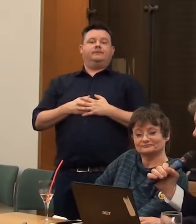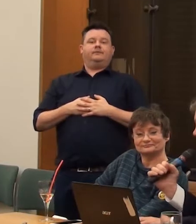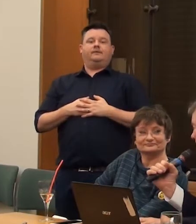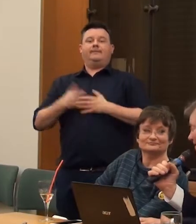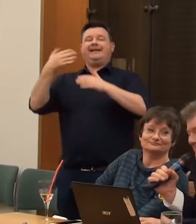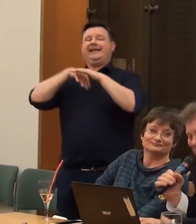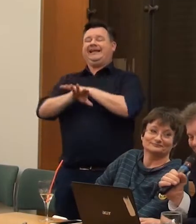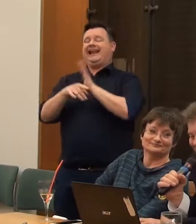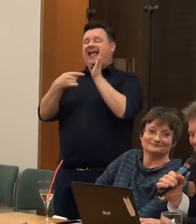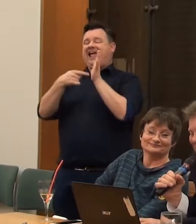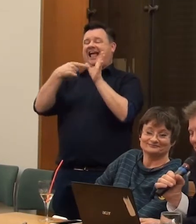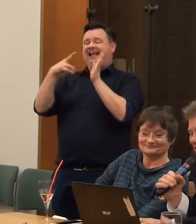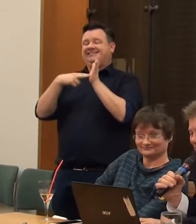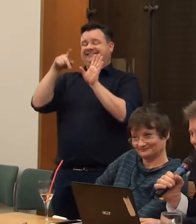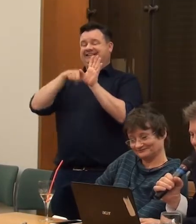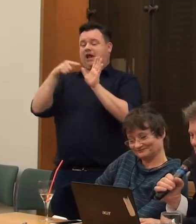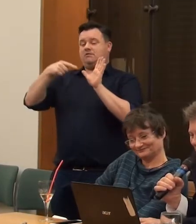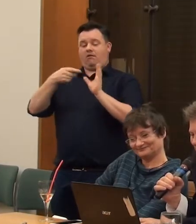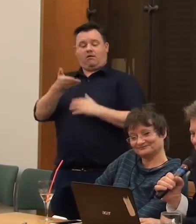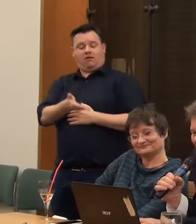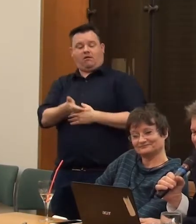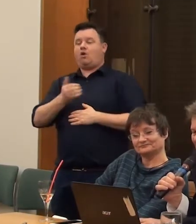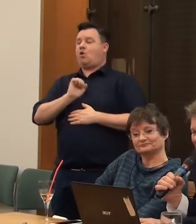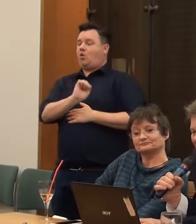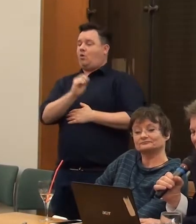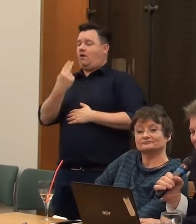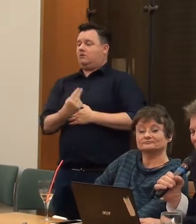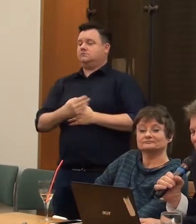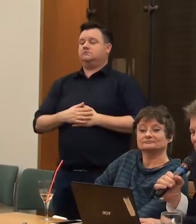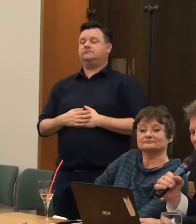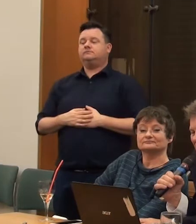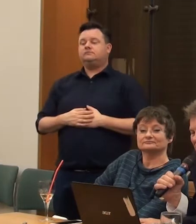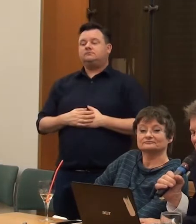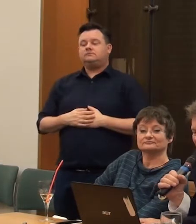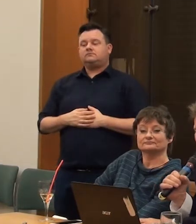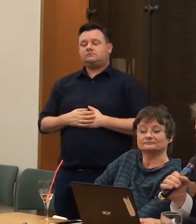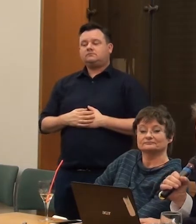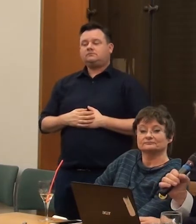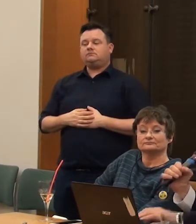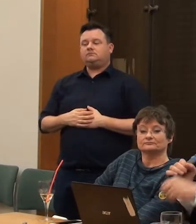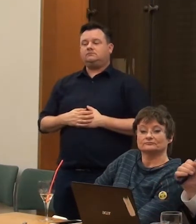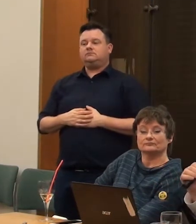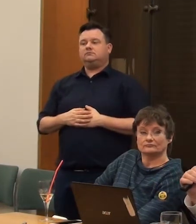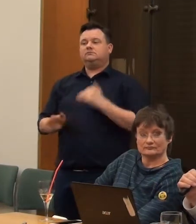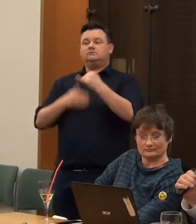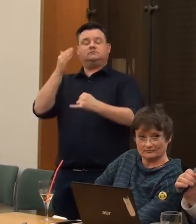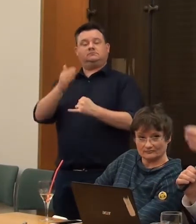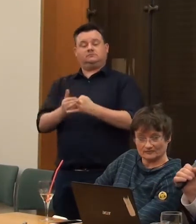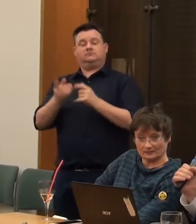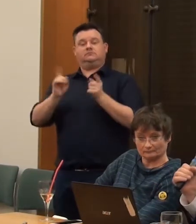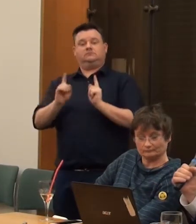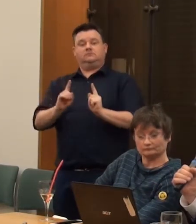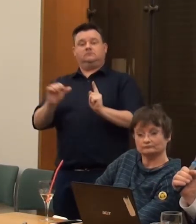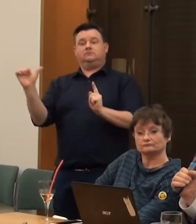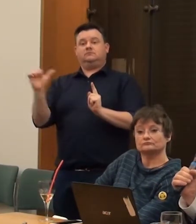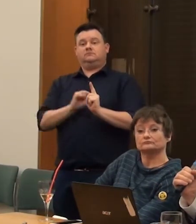Tanya's picture, which she'll tell you more about in minute. To end, really, then, also, we